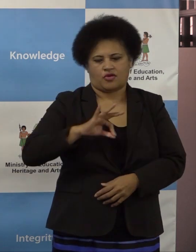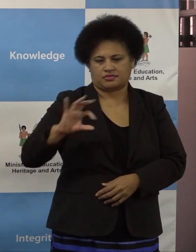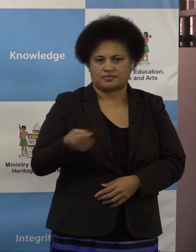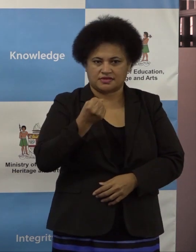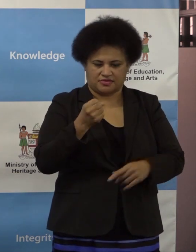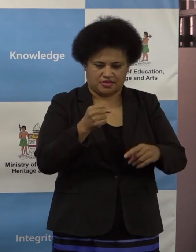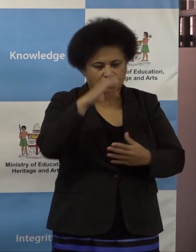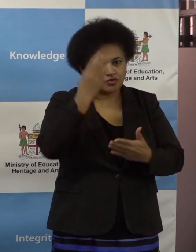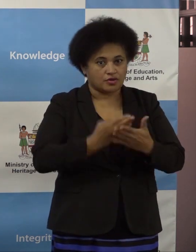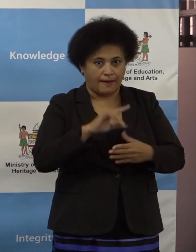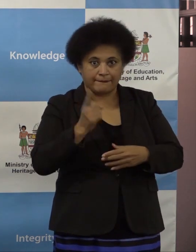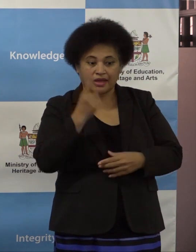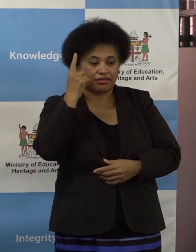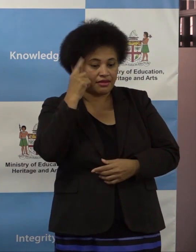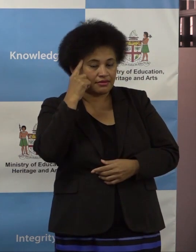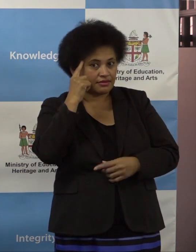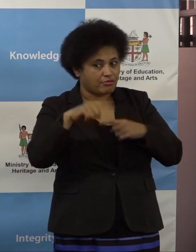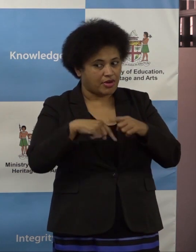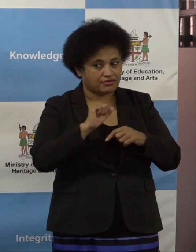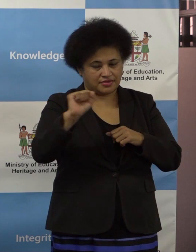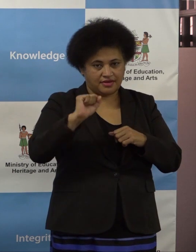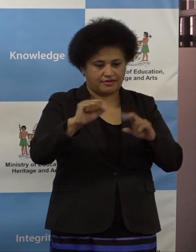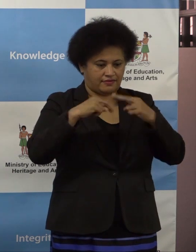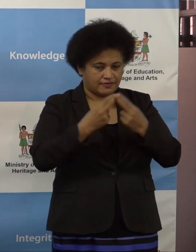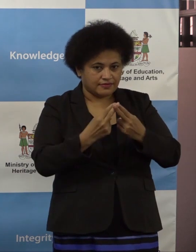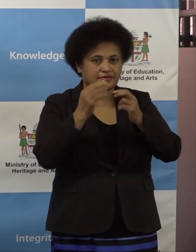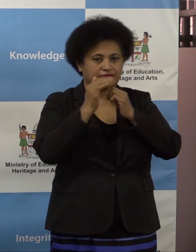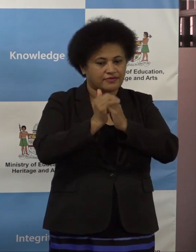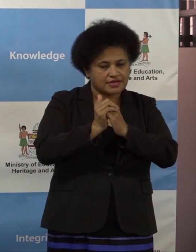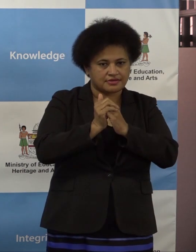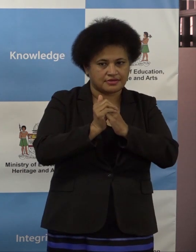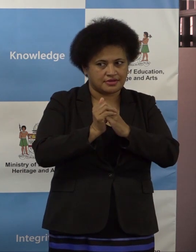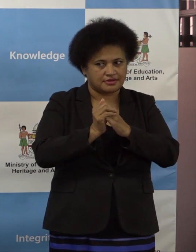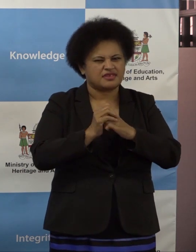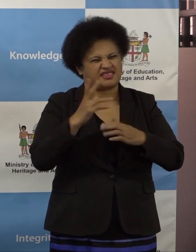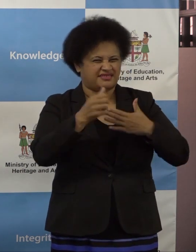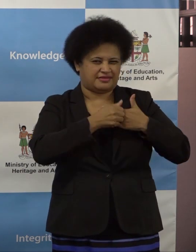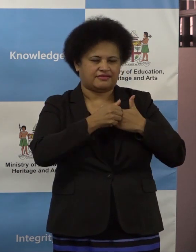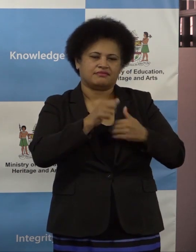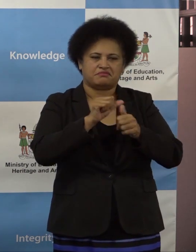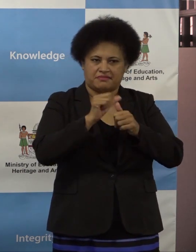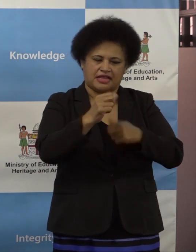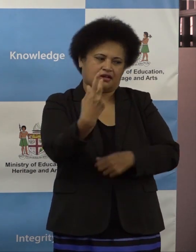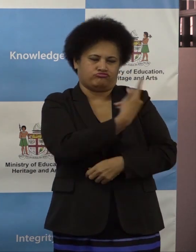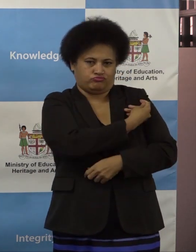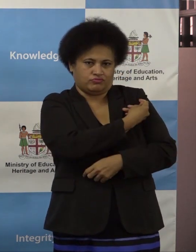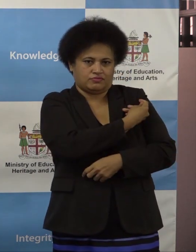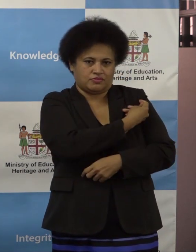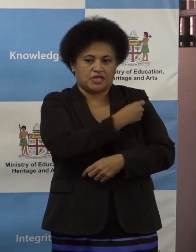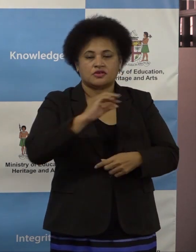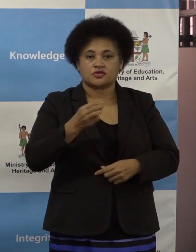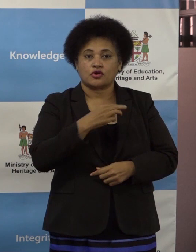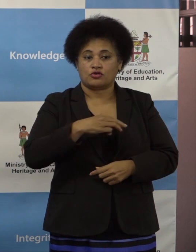families and friends that students should be vaccinated. The Ministry, therefore, has been encouraging students